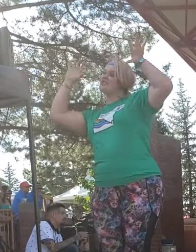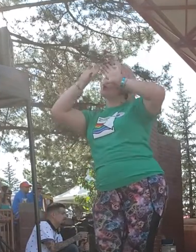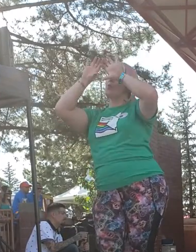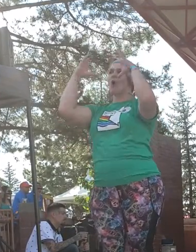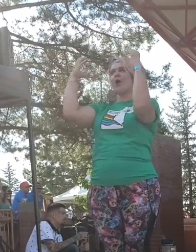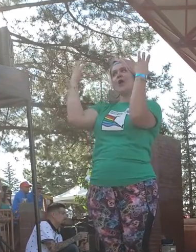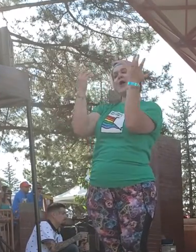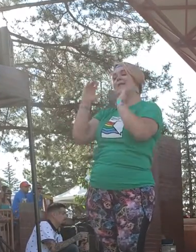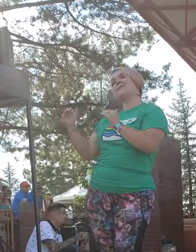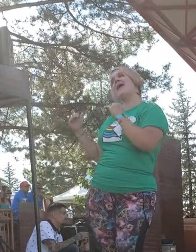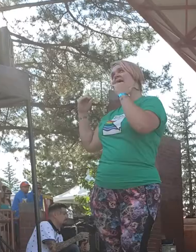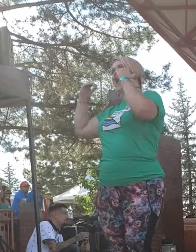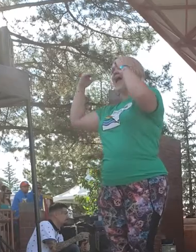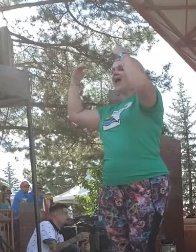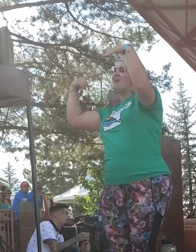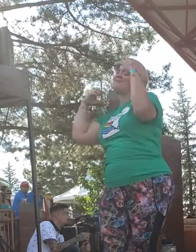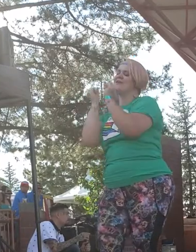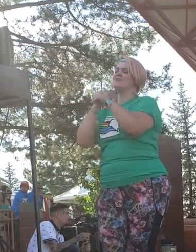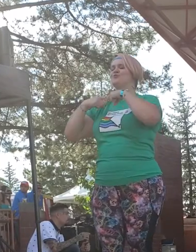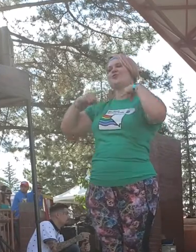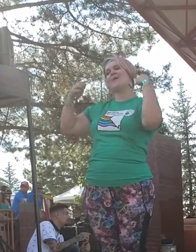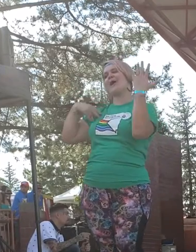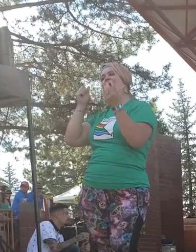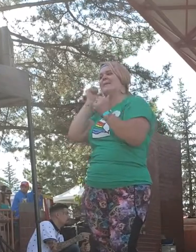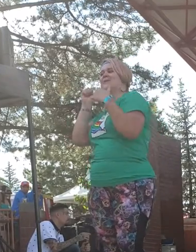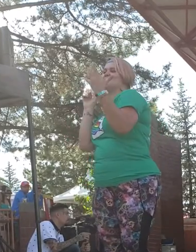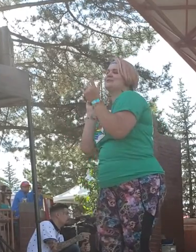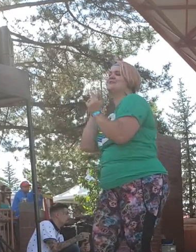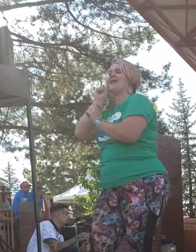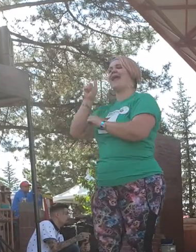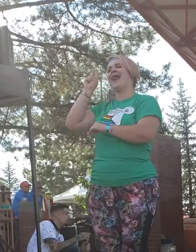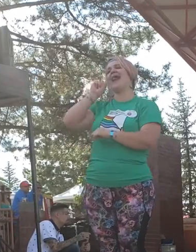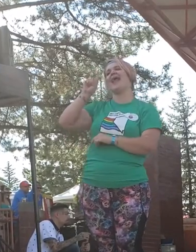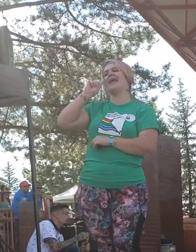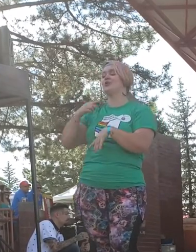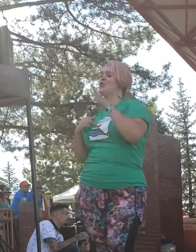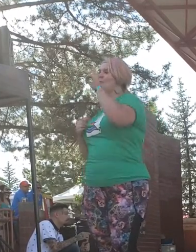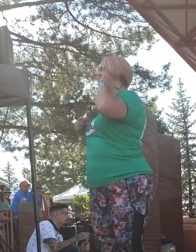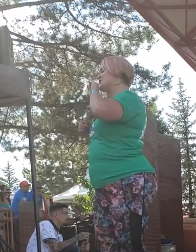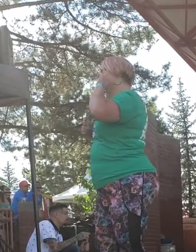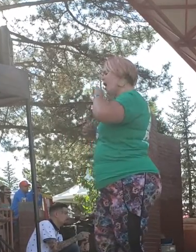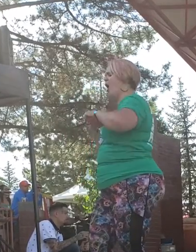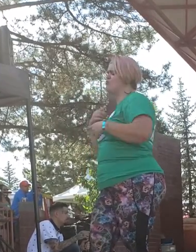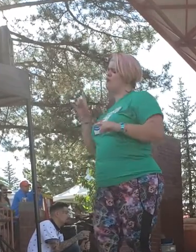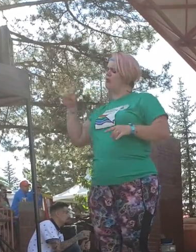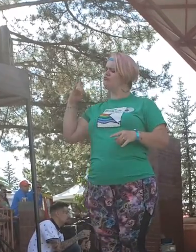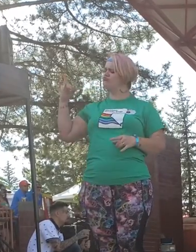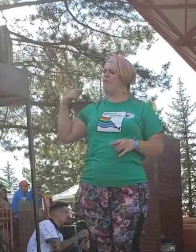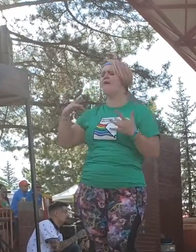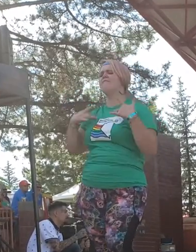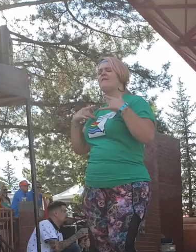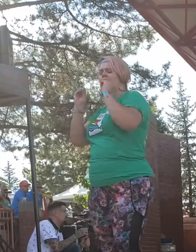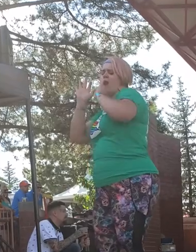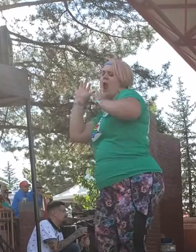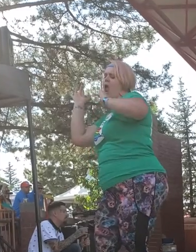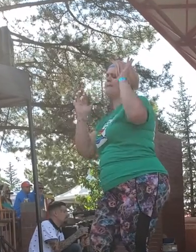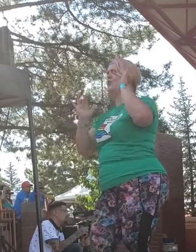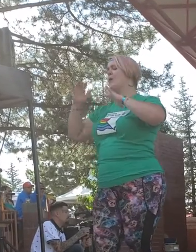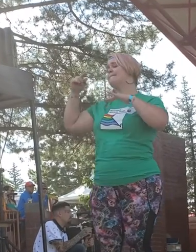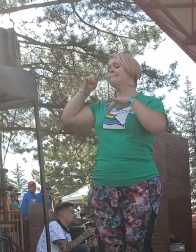me up, make me toy, I'm your darling You're my doll, rock and roll, feel the glamour in me Kiss me here,